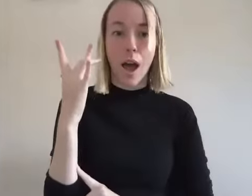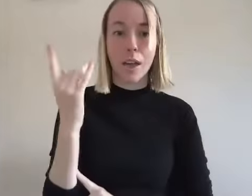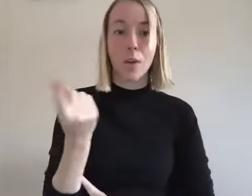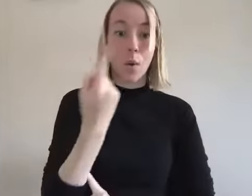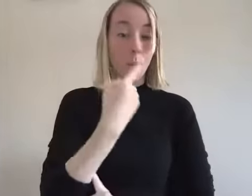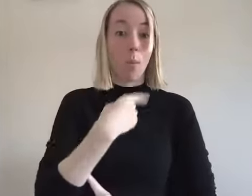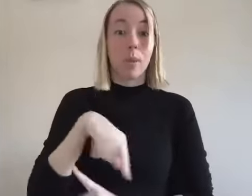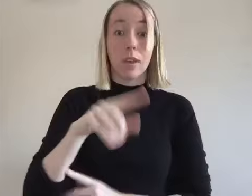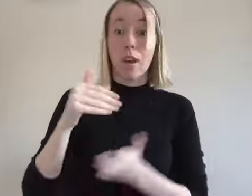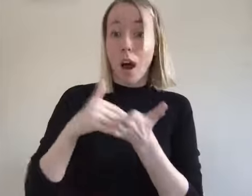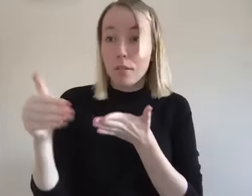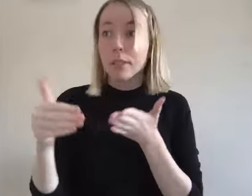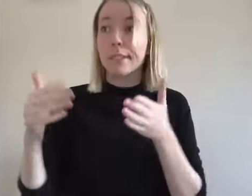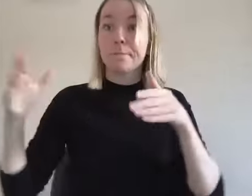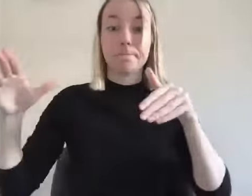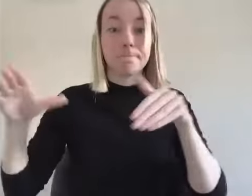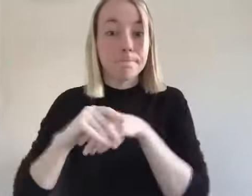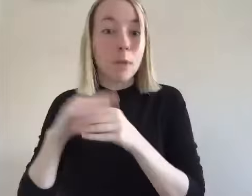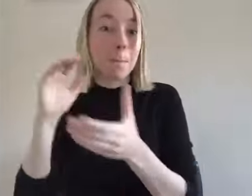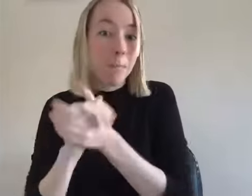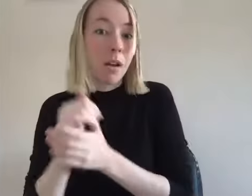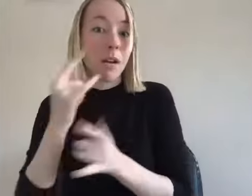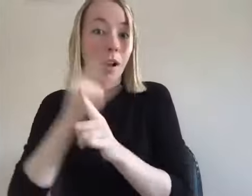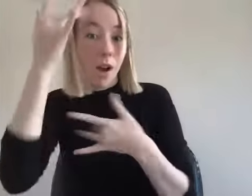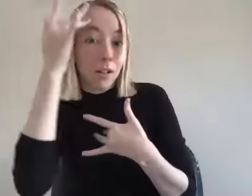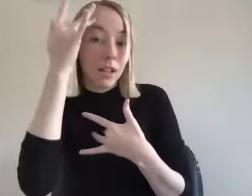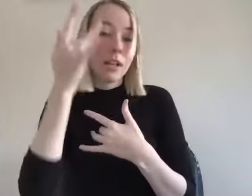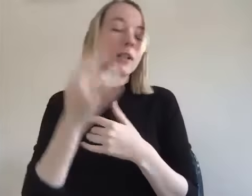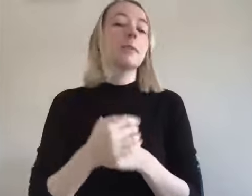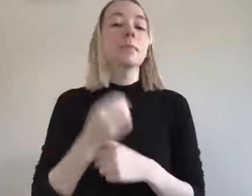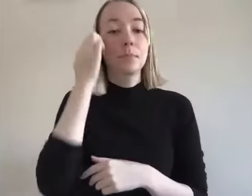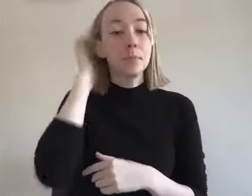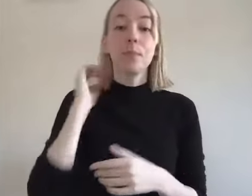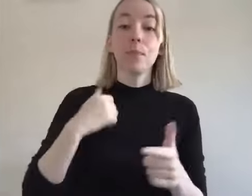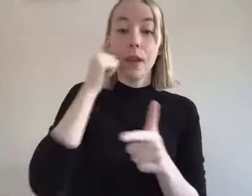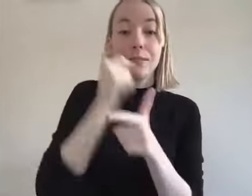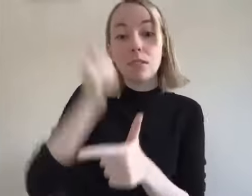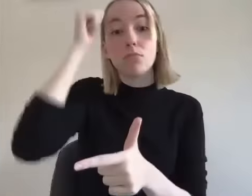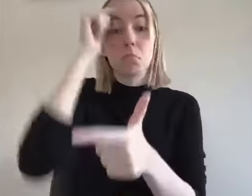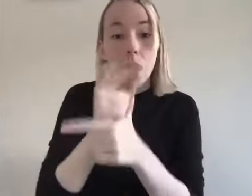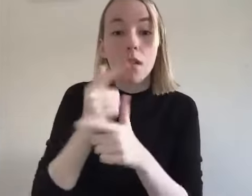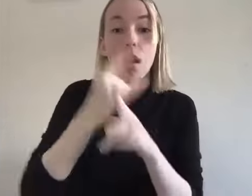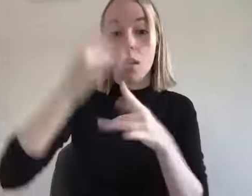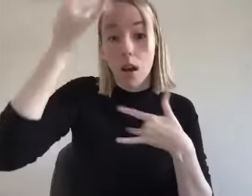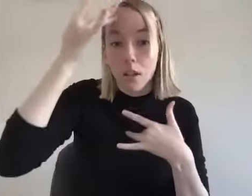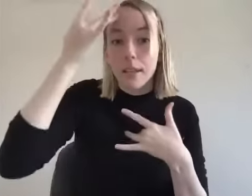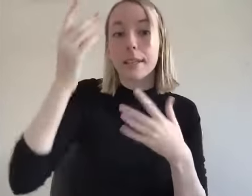a lot of us aren't always married to alcoholics um a lot of us are people who have some a lot of sisters and brothers of alcoholics